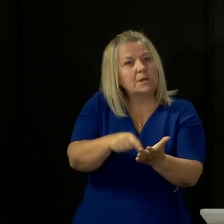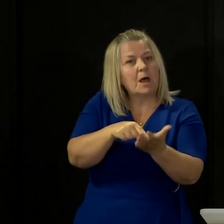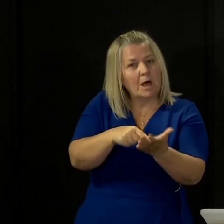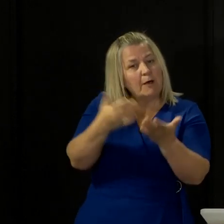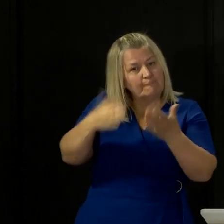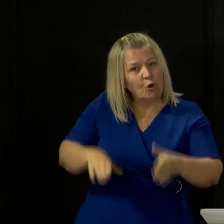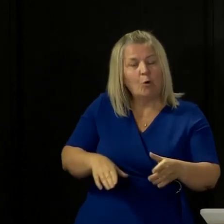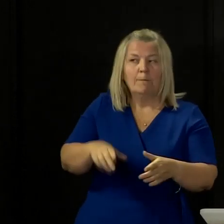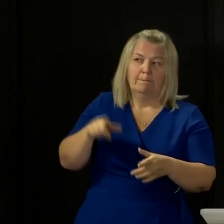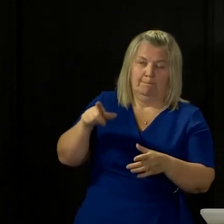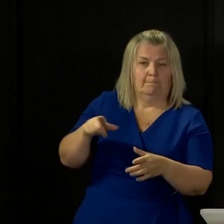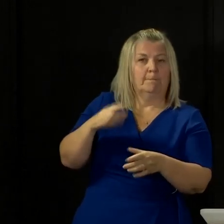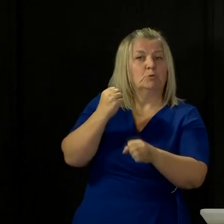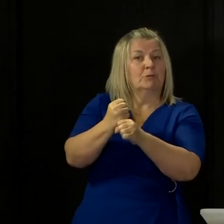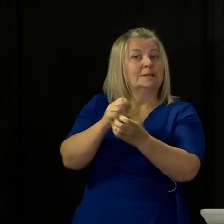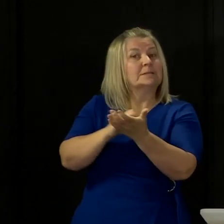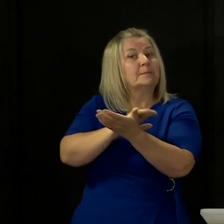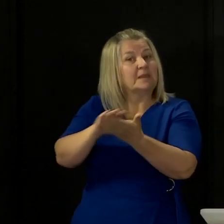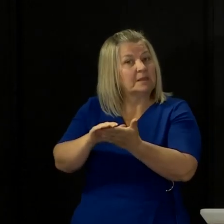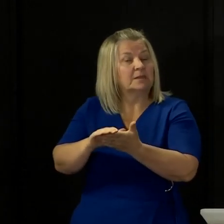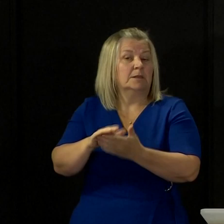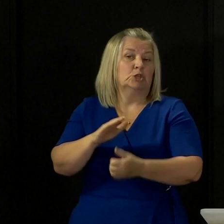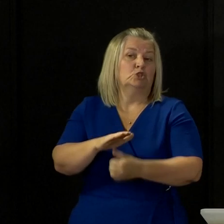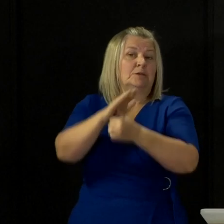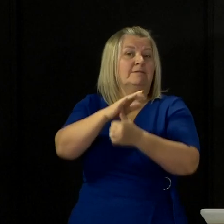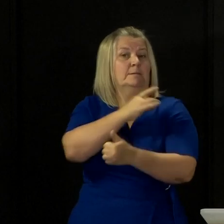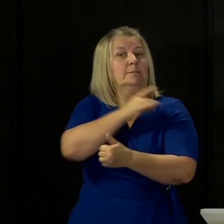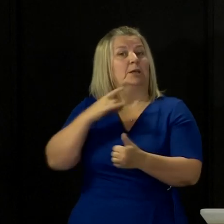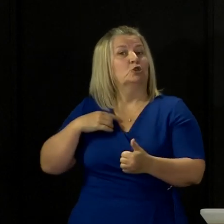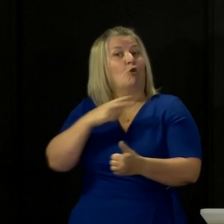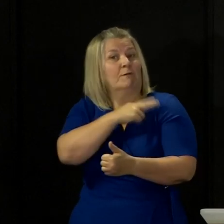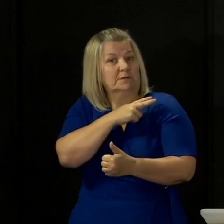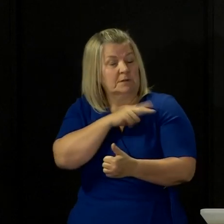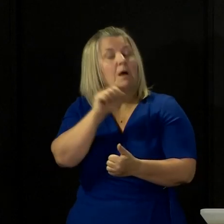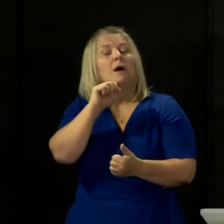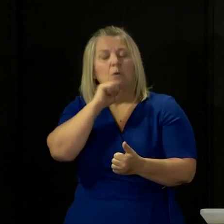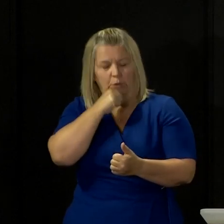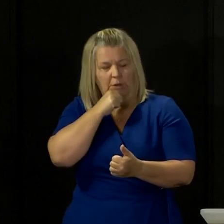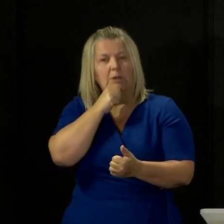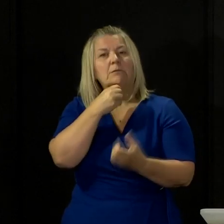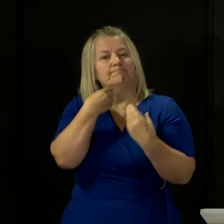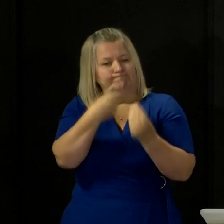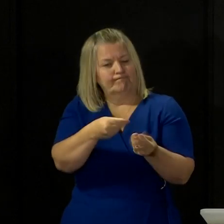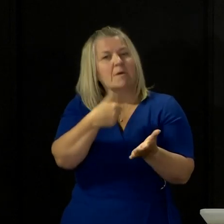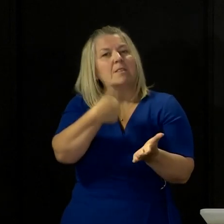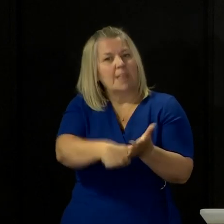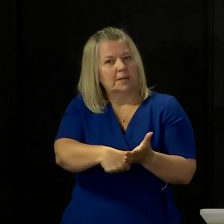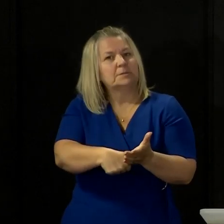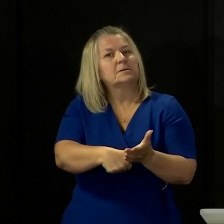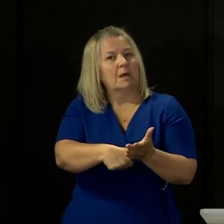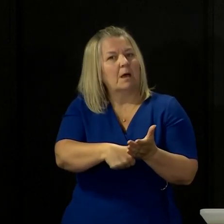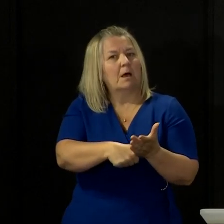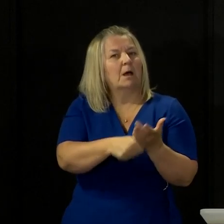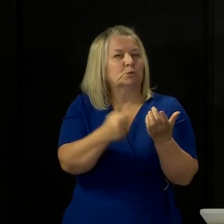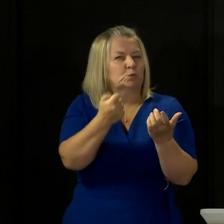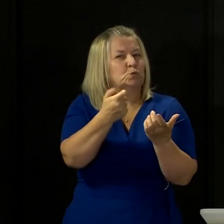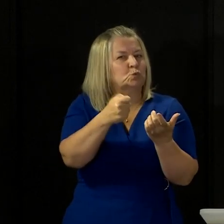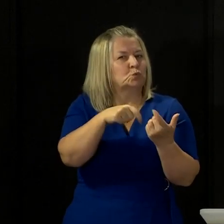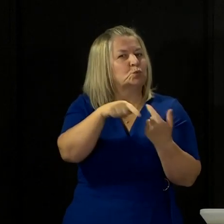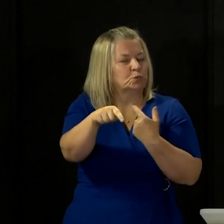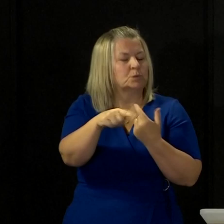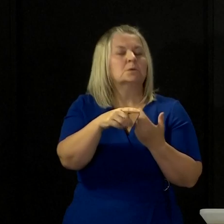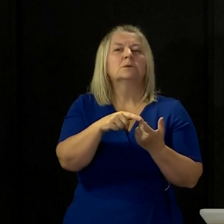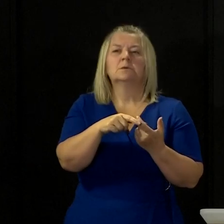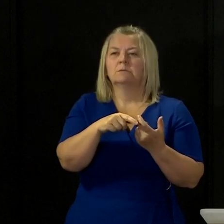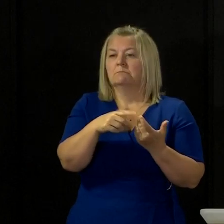the Chief Medical Officer going through some of the information that I've given today, and we will try to ensure that whether it's through the SMS service